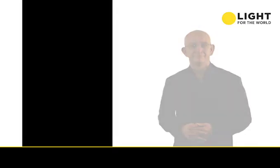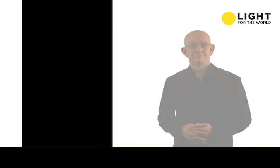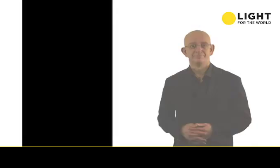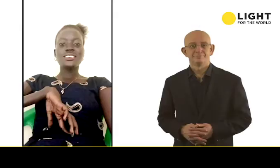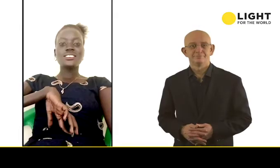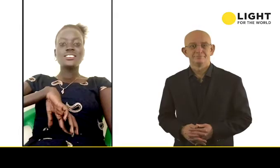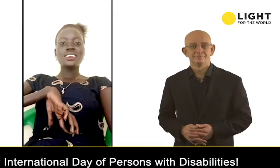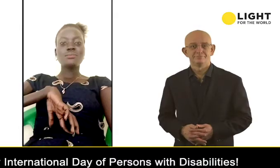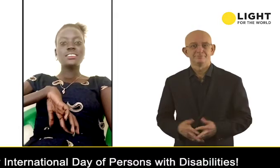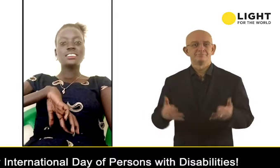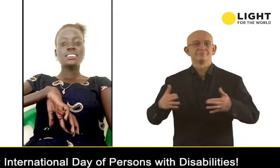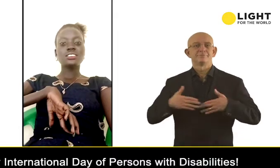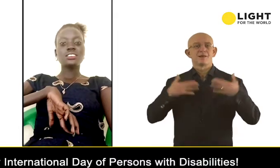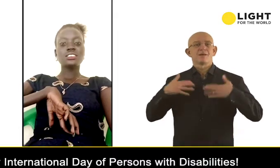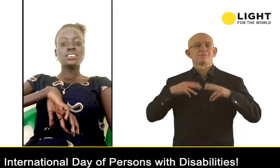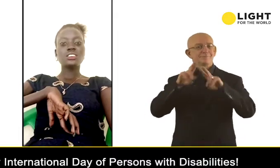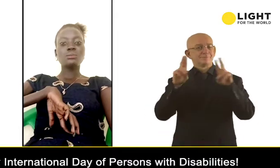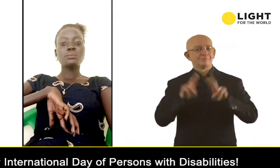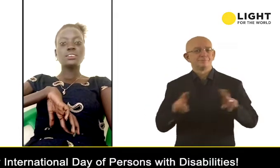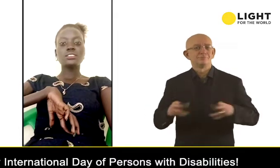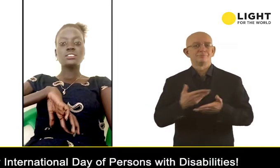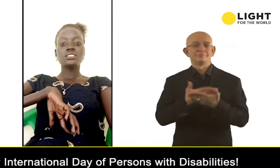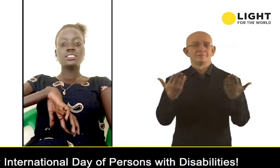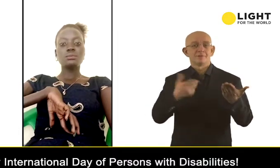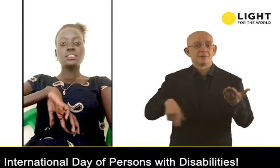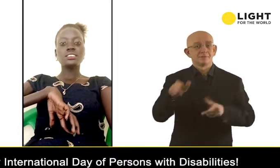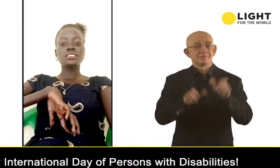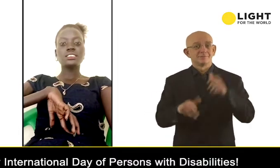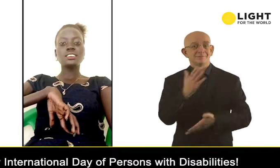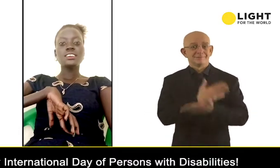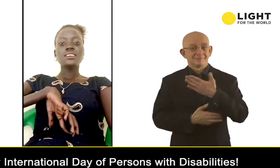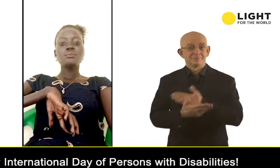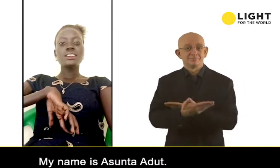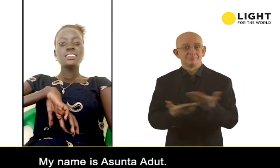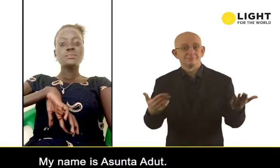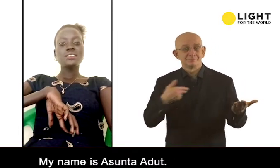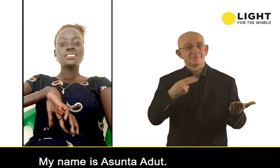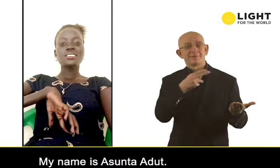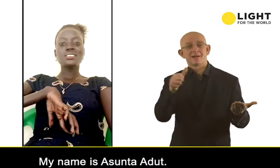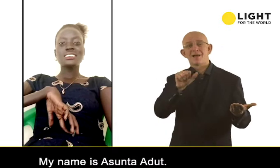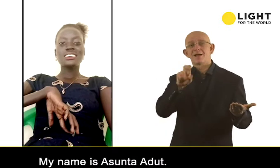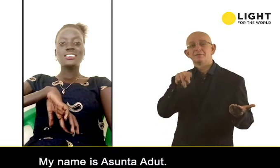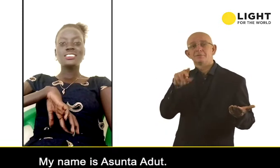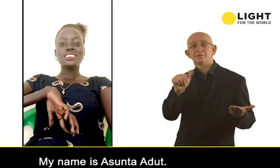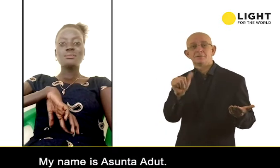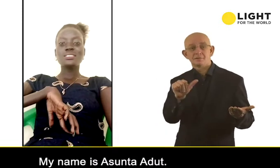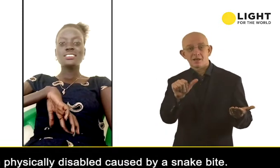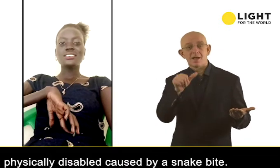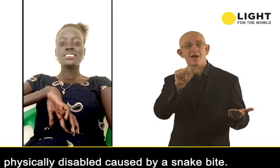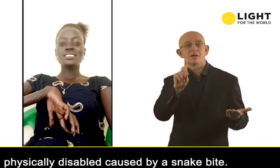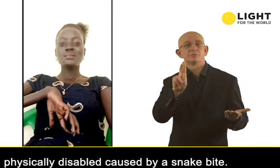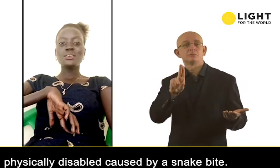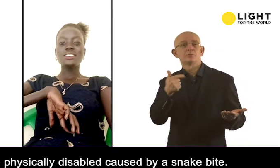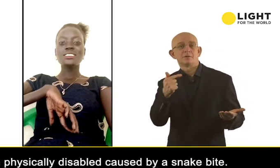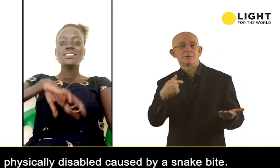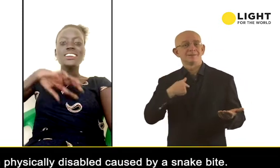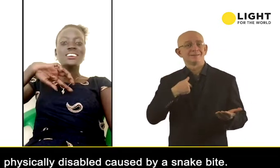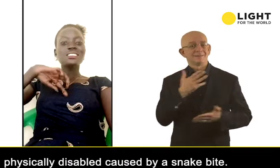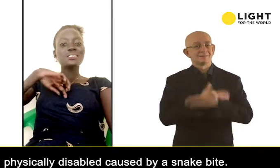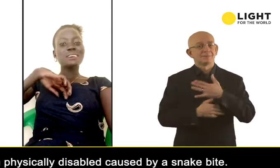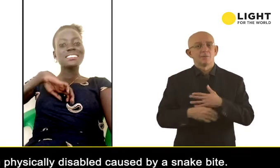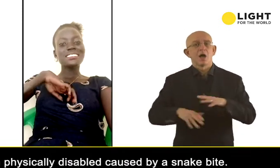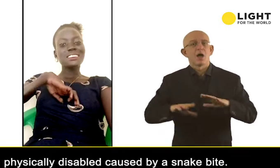Hello, happy International Day of a person with disability. My name is Asunda Adut. I'm physical disabled,